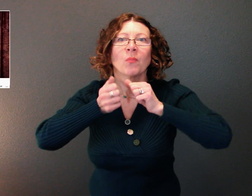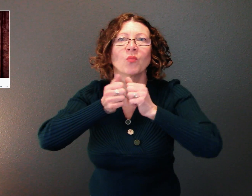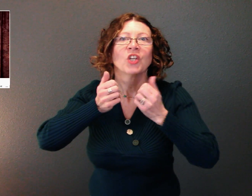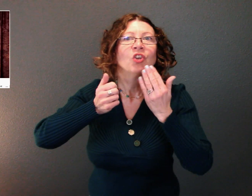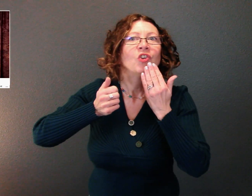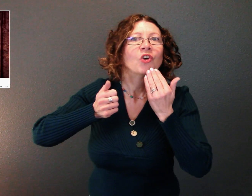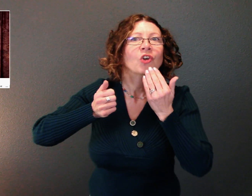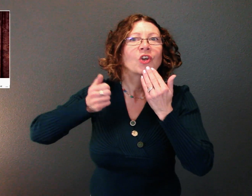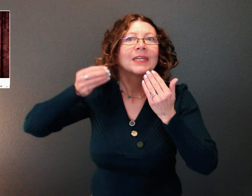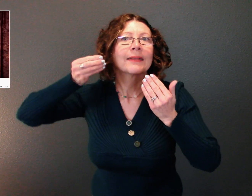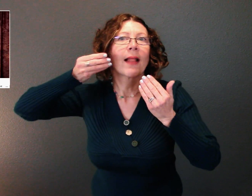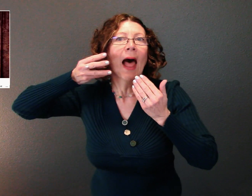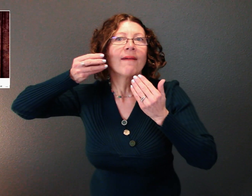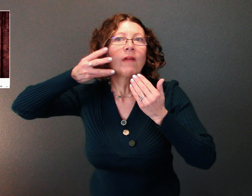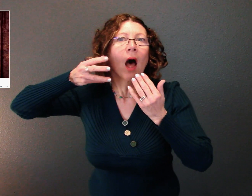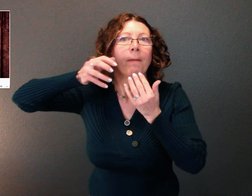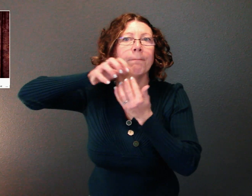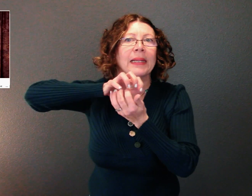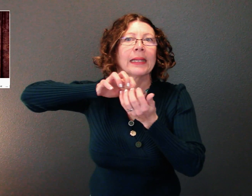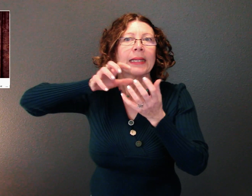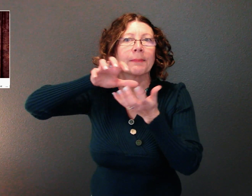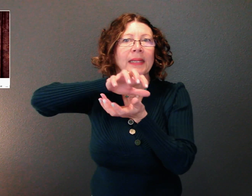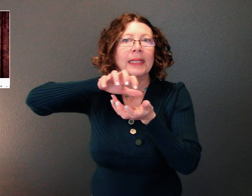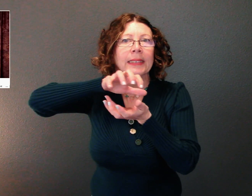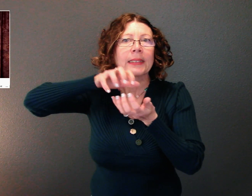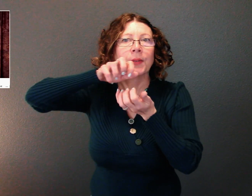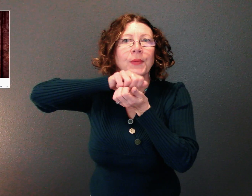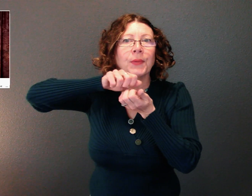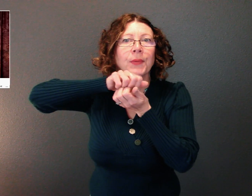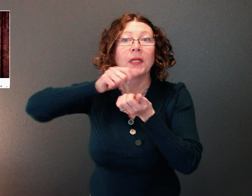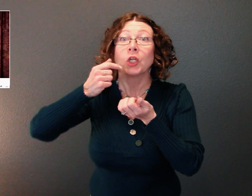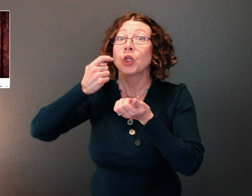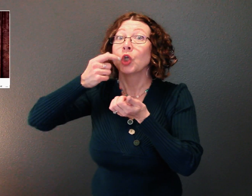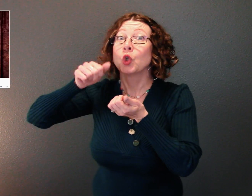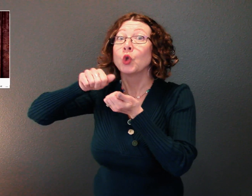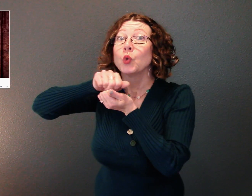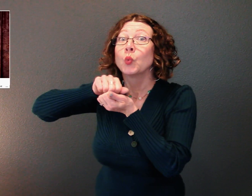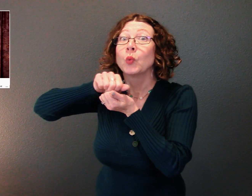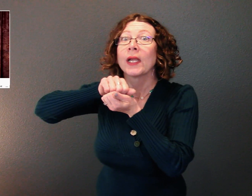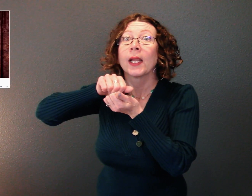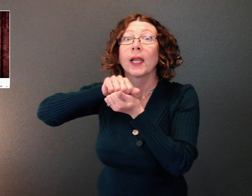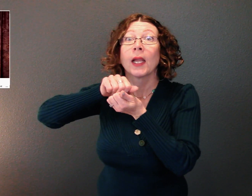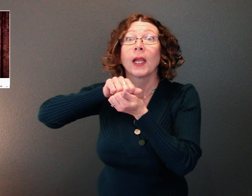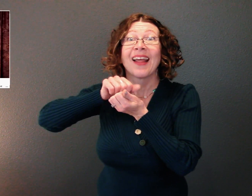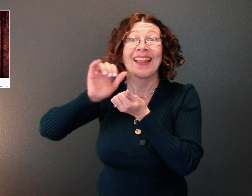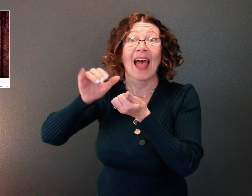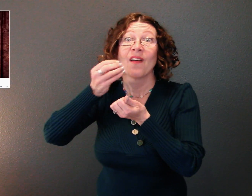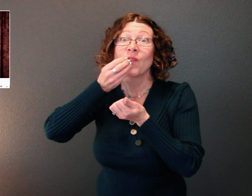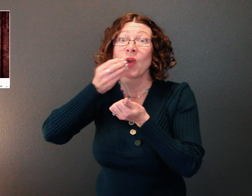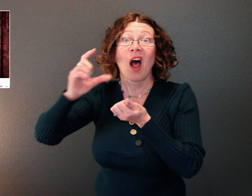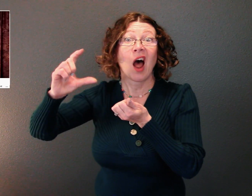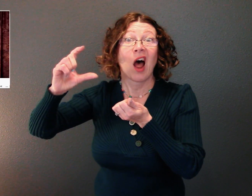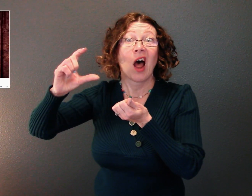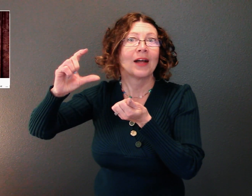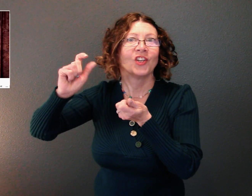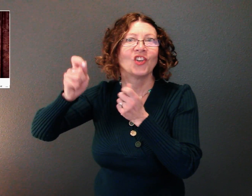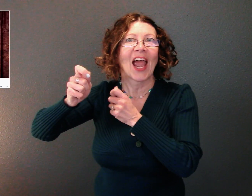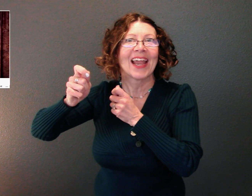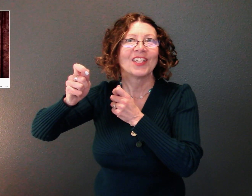sugars using saliva. Chewing will allow you to produce a very small round ball of food known as a